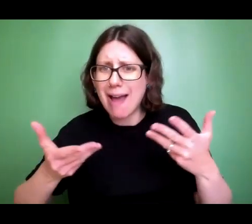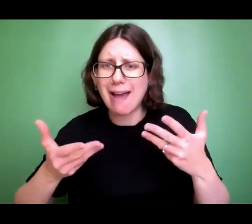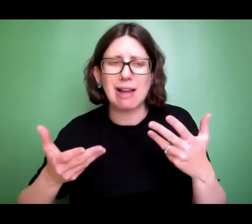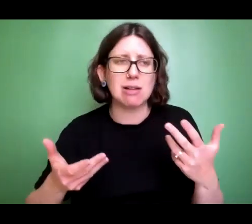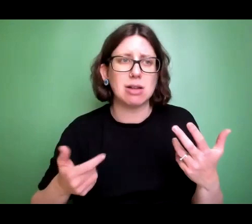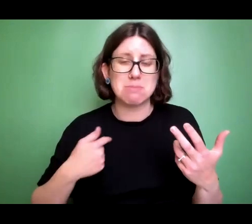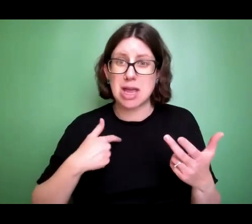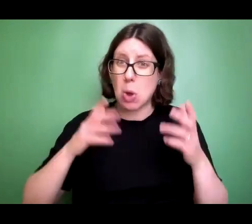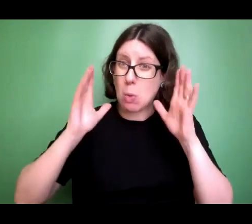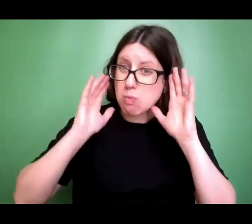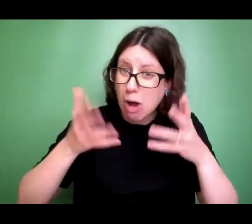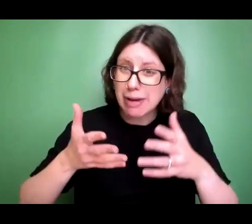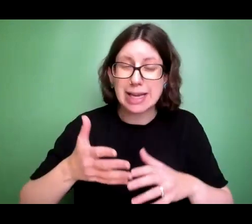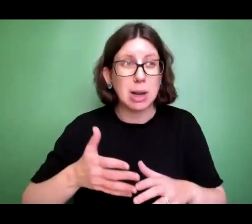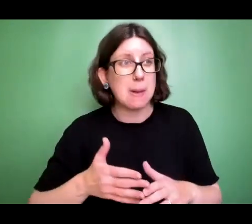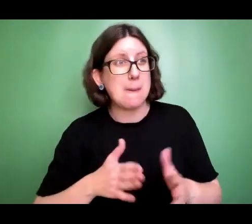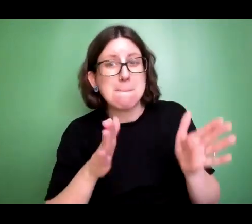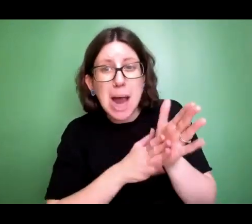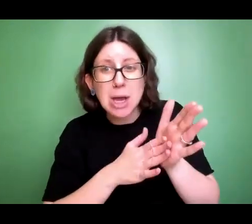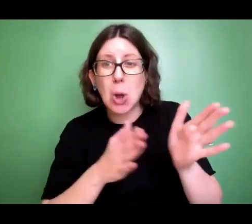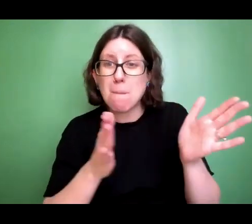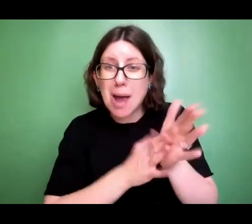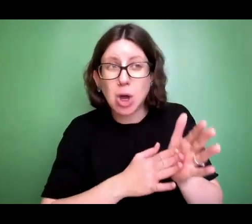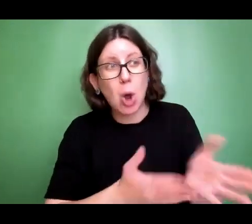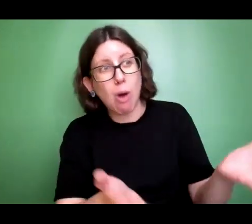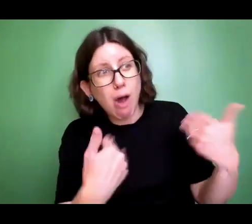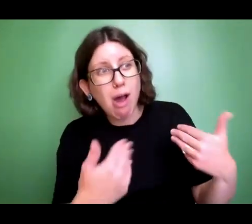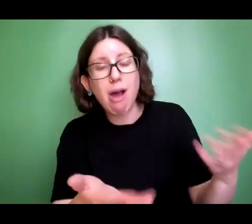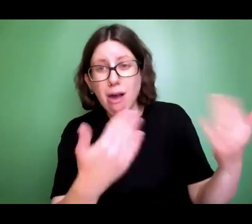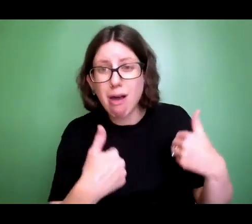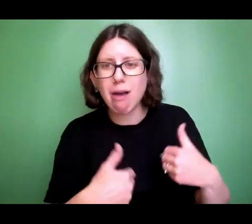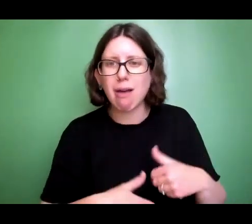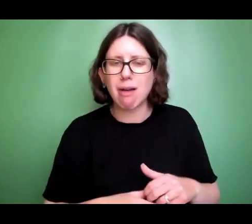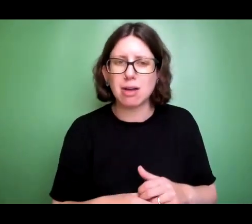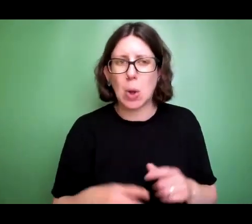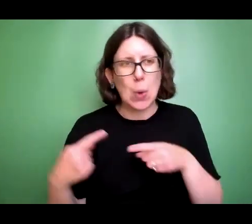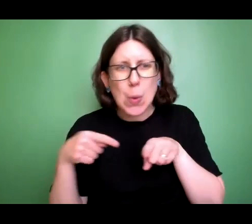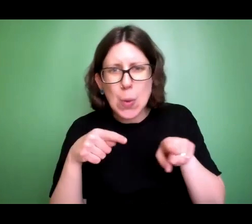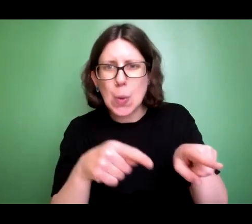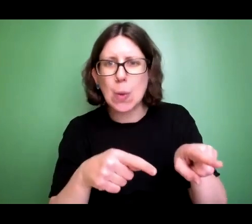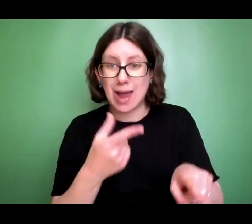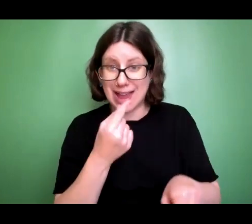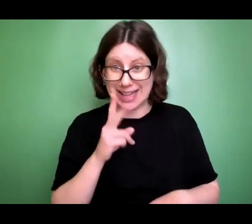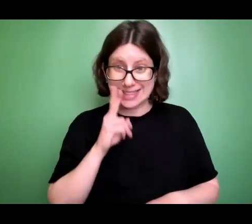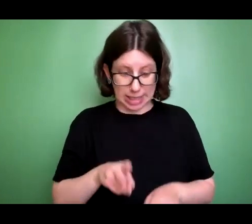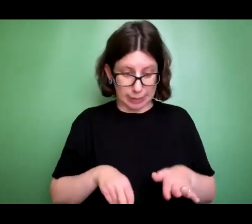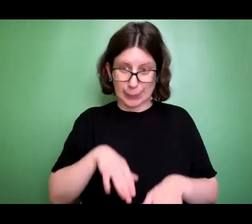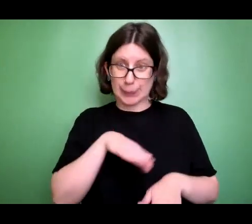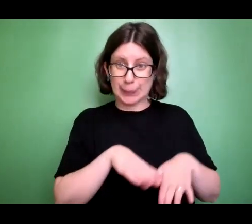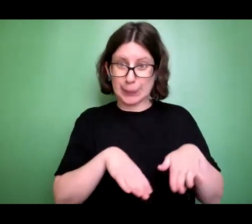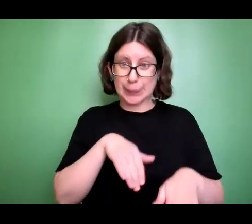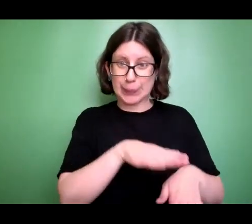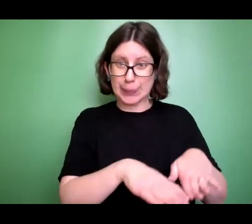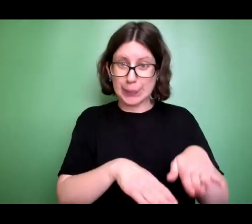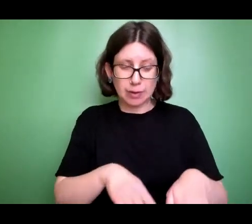worried. I started calling her name. I started pursuing her, trying to follow the tracks, trying to see if I could see